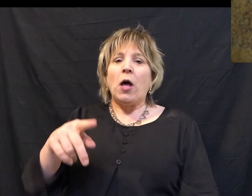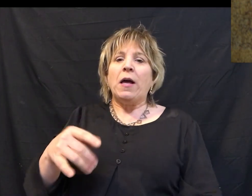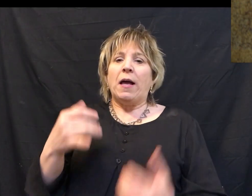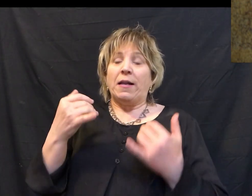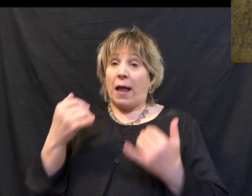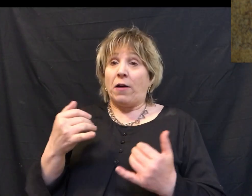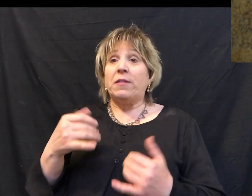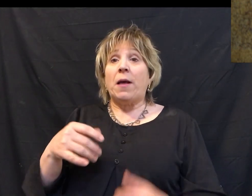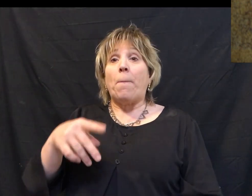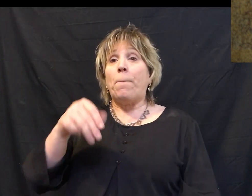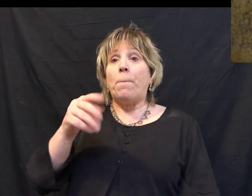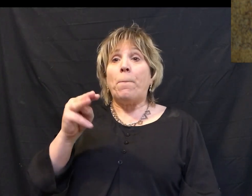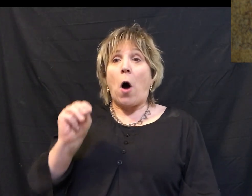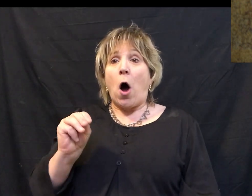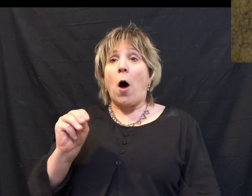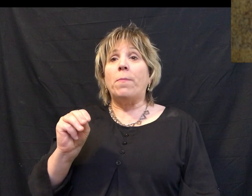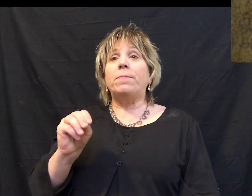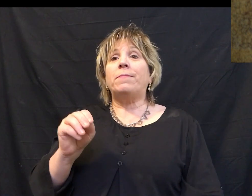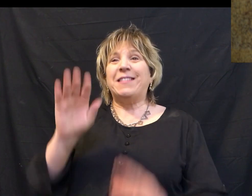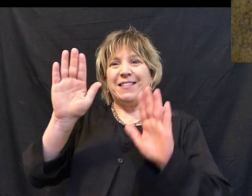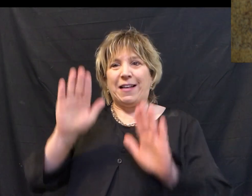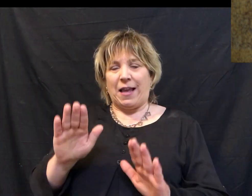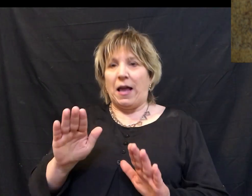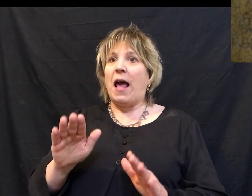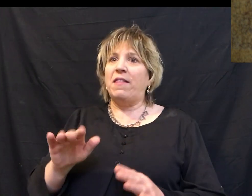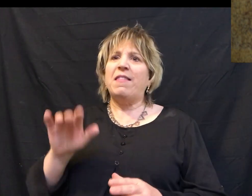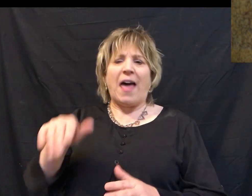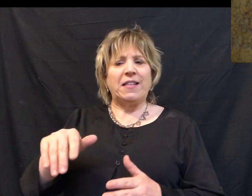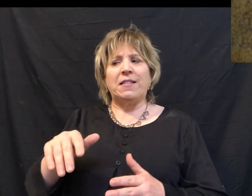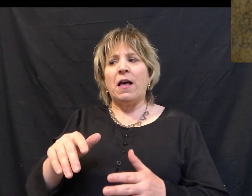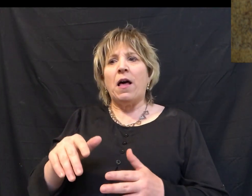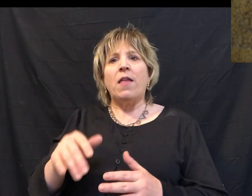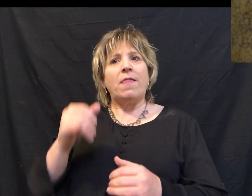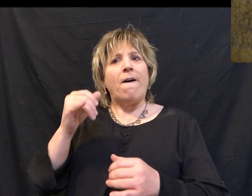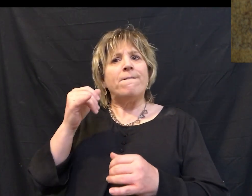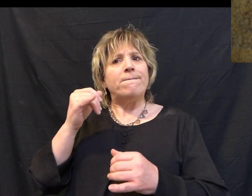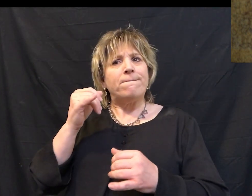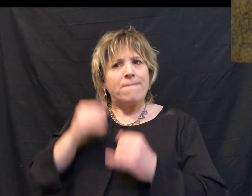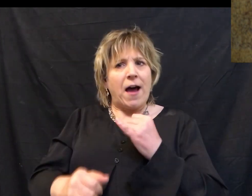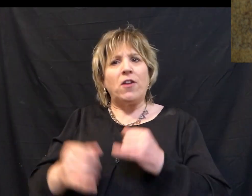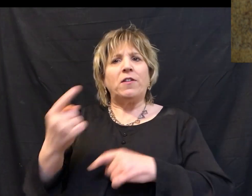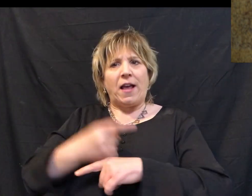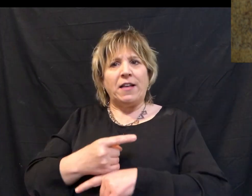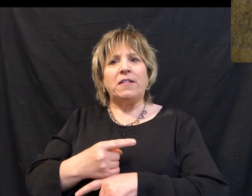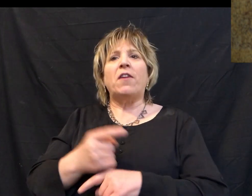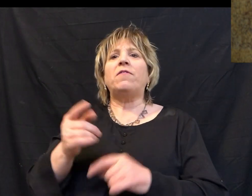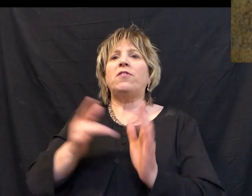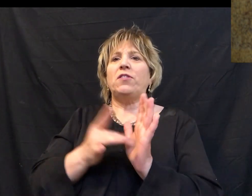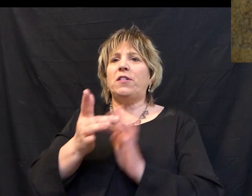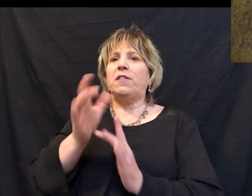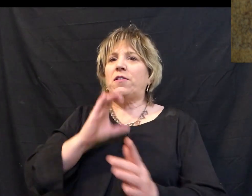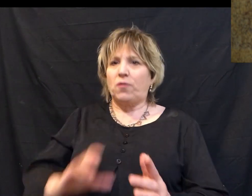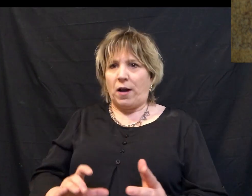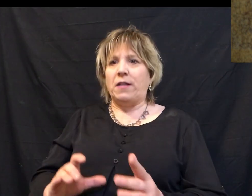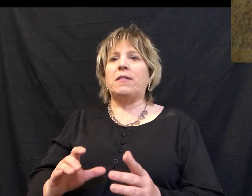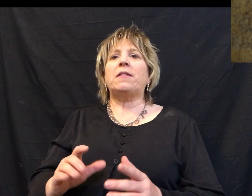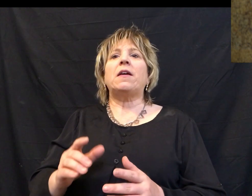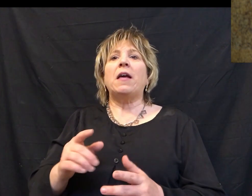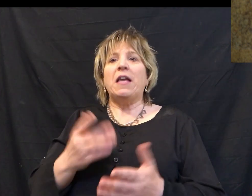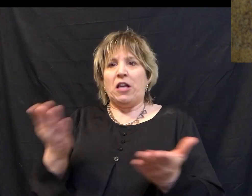and it marks the beginning of the final days of Christ on Earth, which is unquestionably the most important